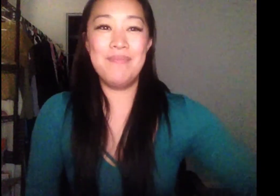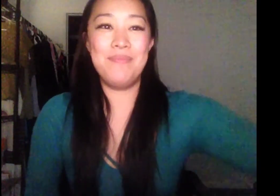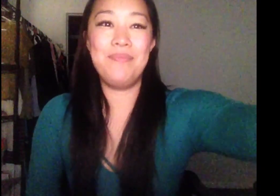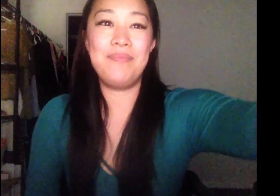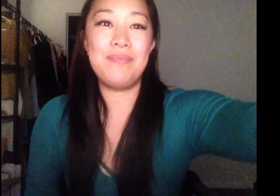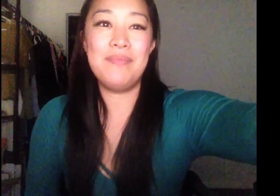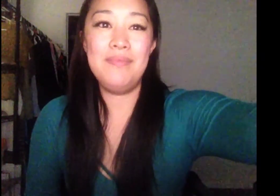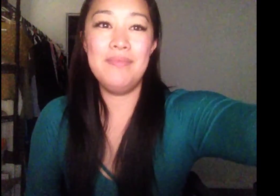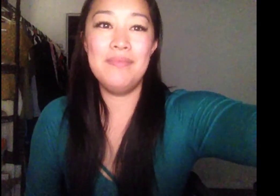watching. Thank Thank